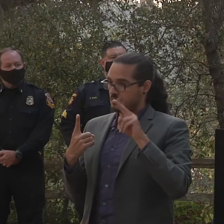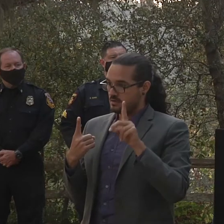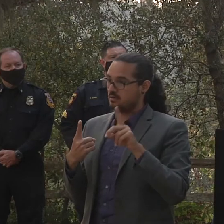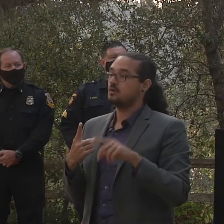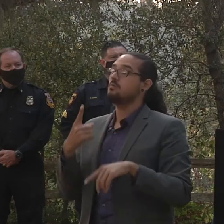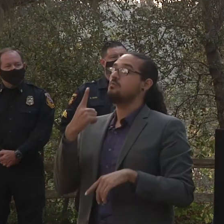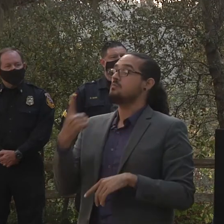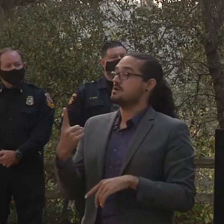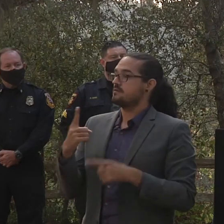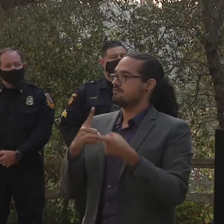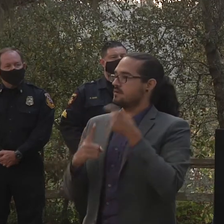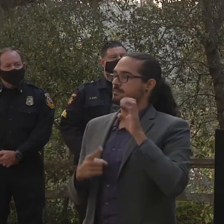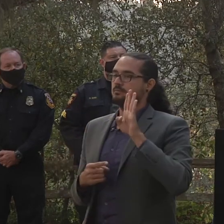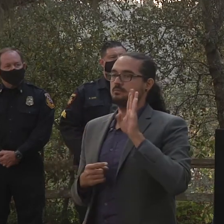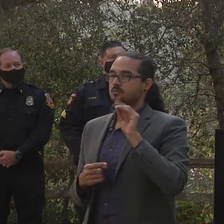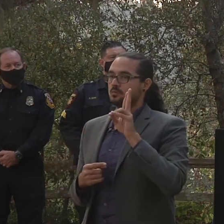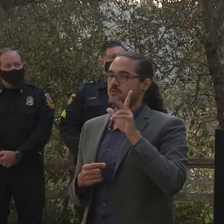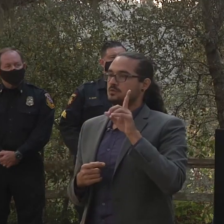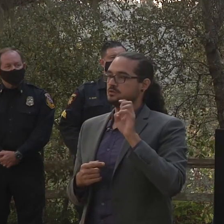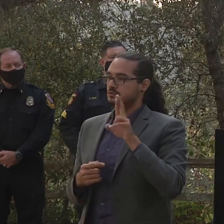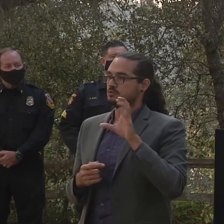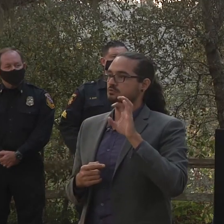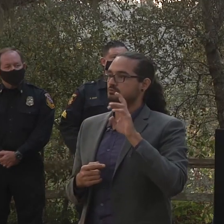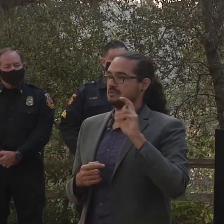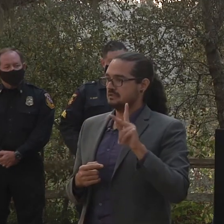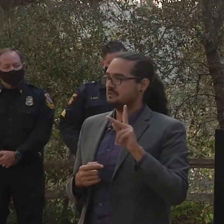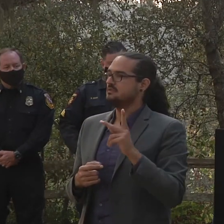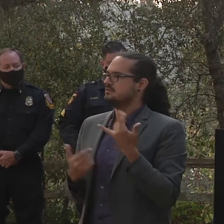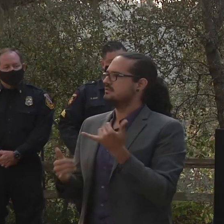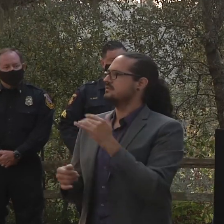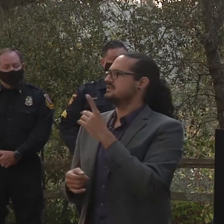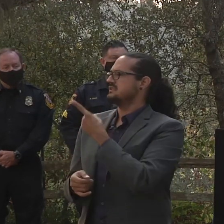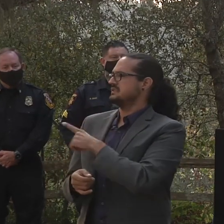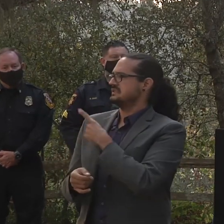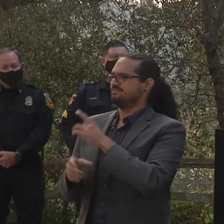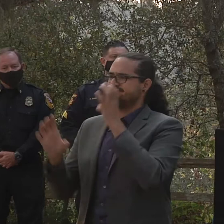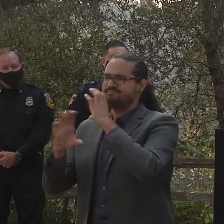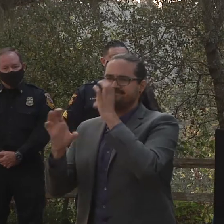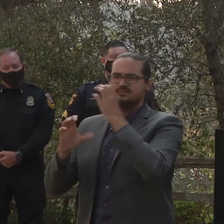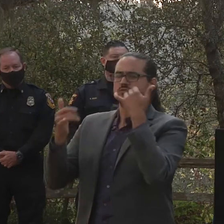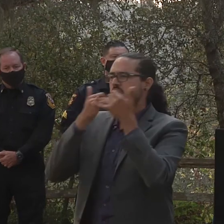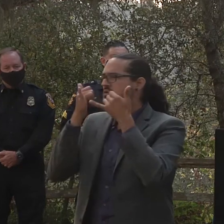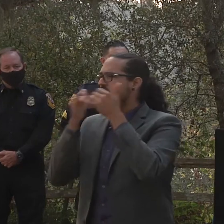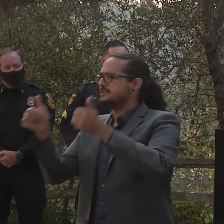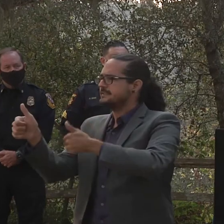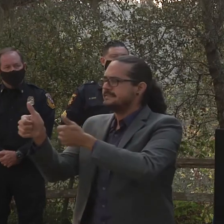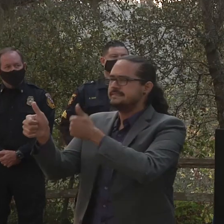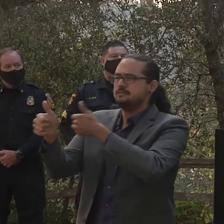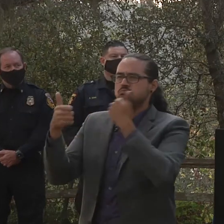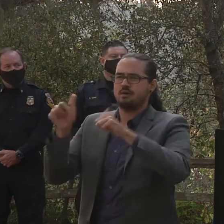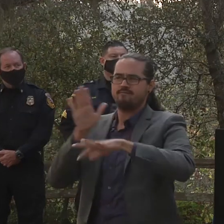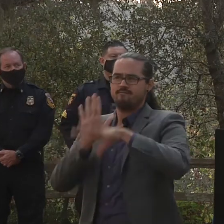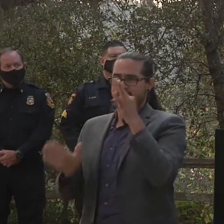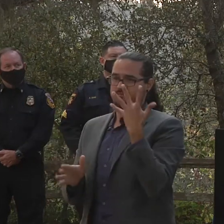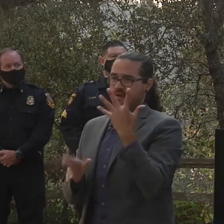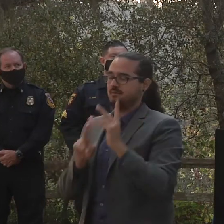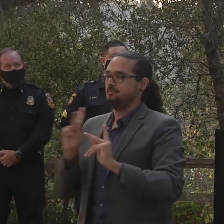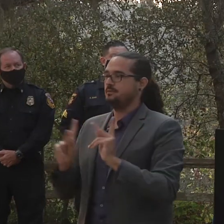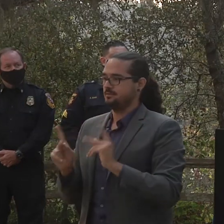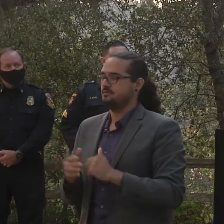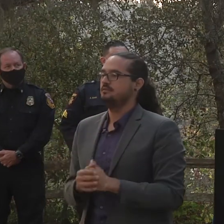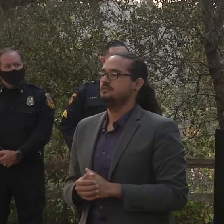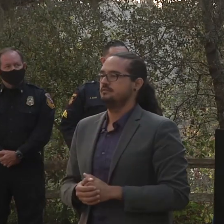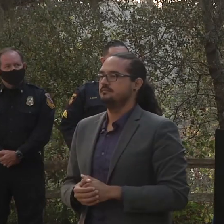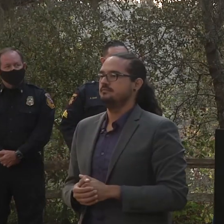and into the evening to locate these people and try to figure out exactly where they are. As you heard earlier, the evacuation